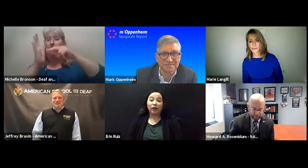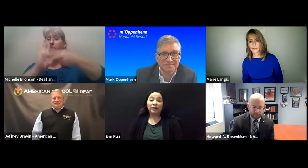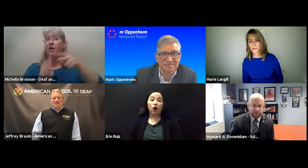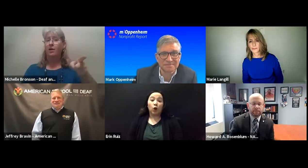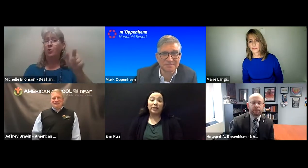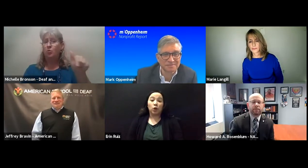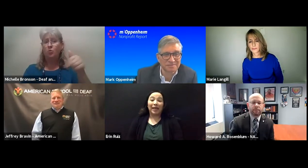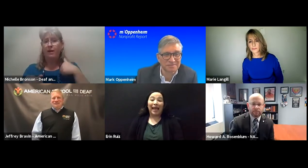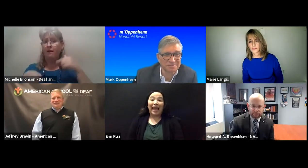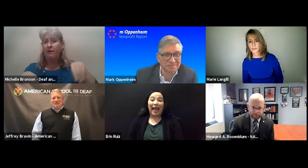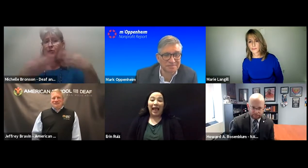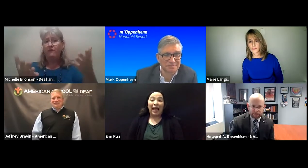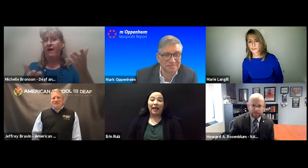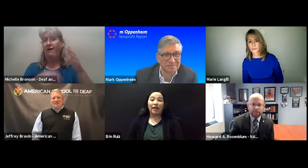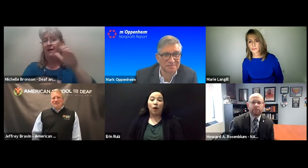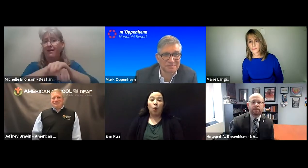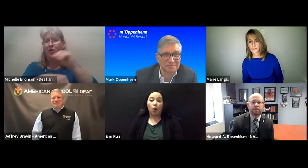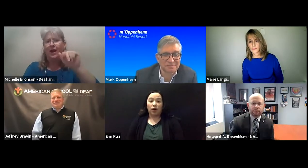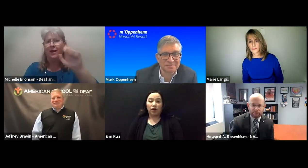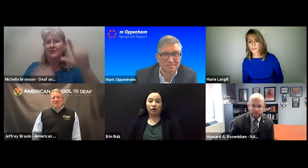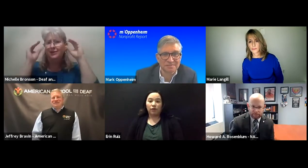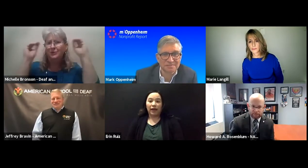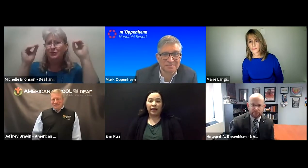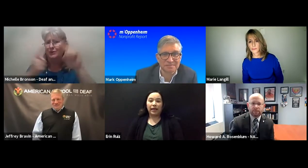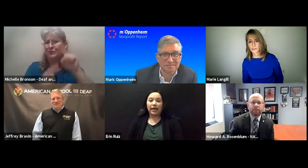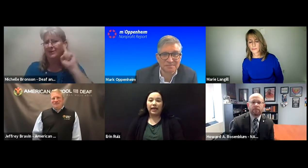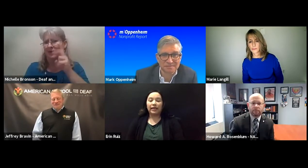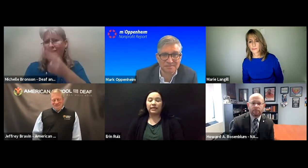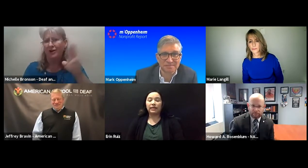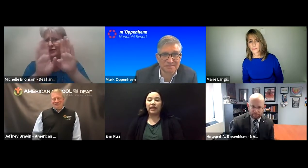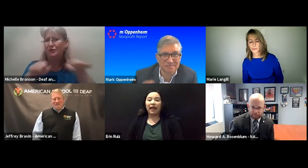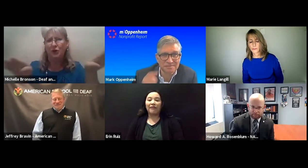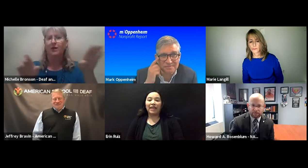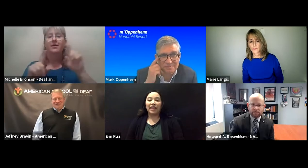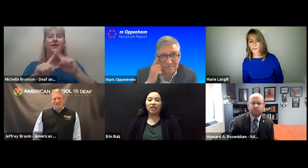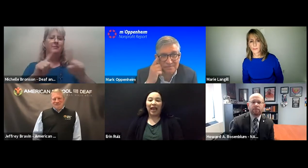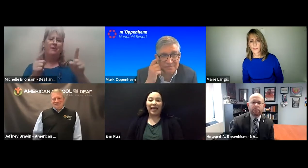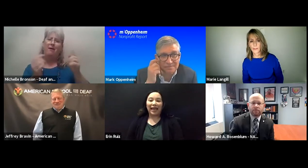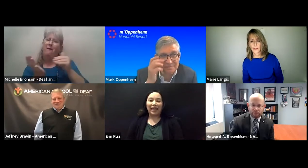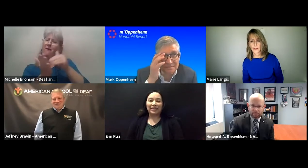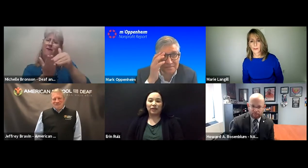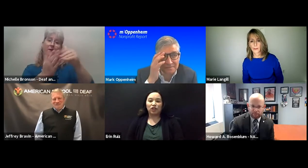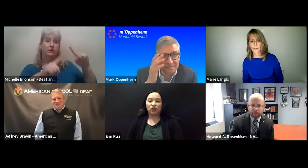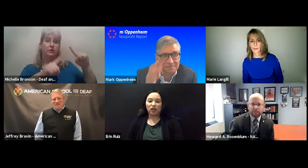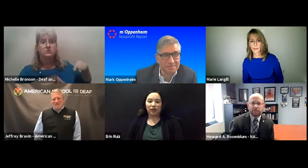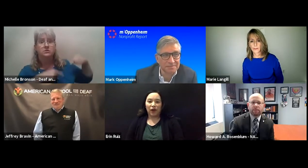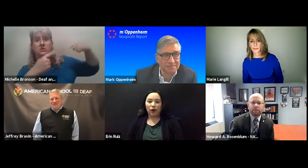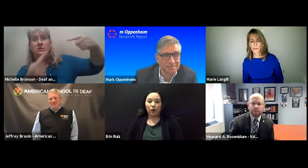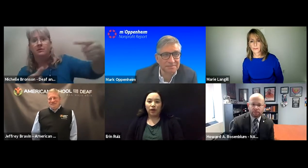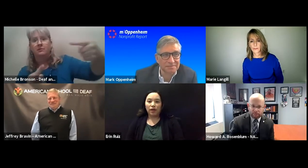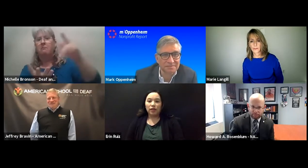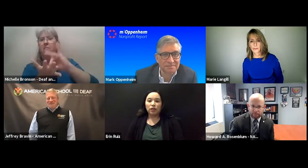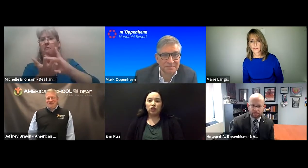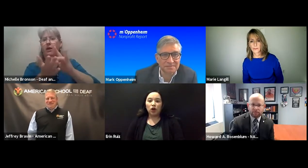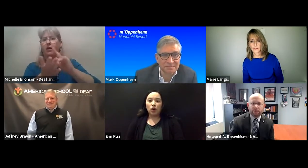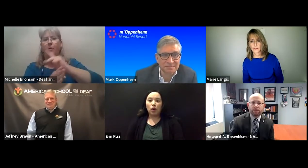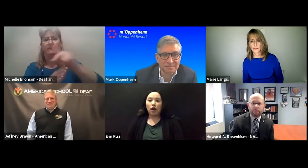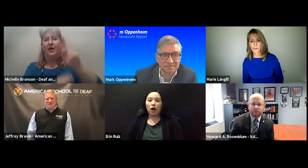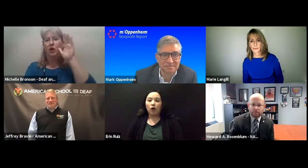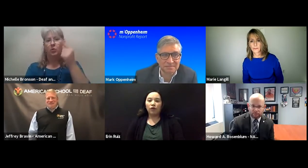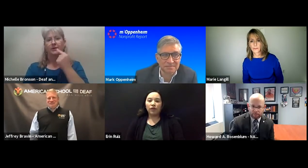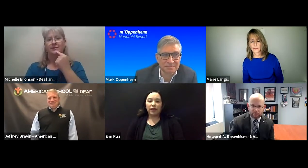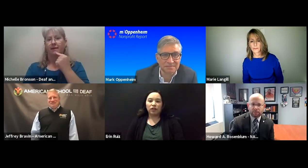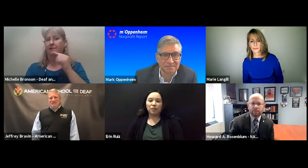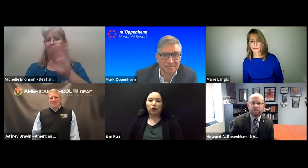their parents are always told or, right. It's they have English and ASL instruction though. So